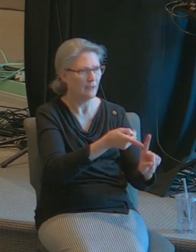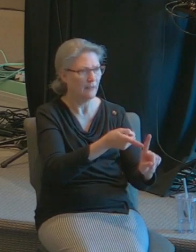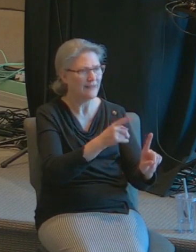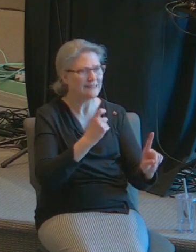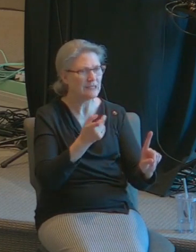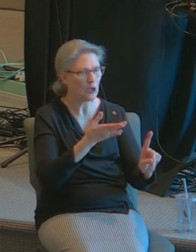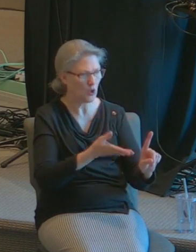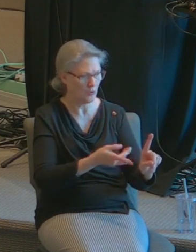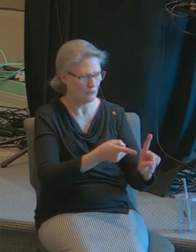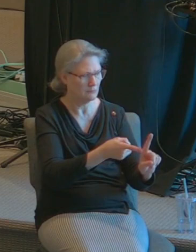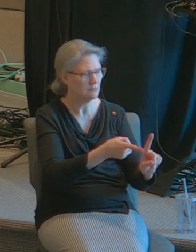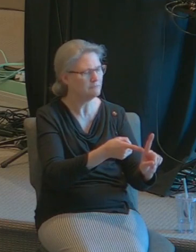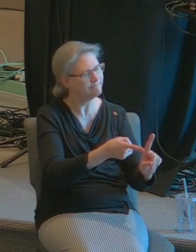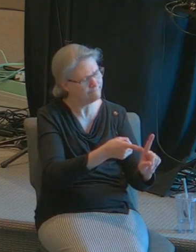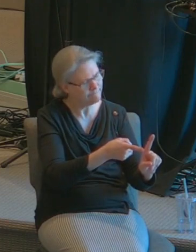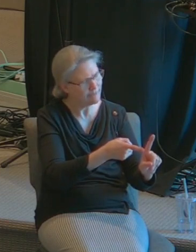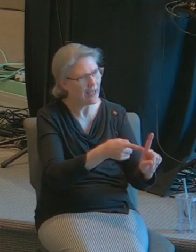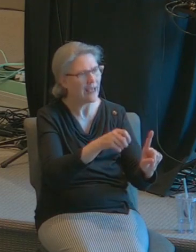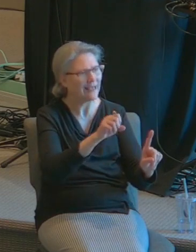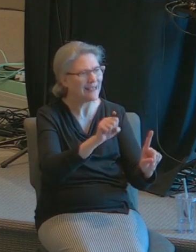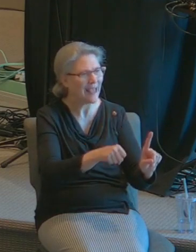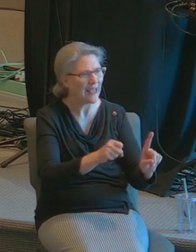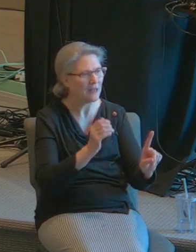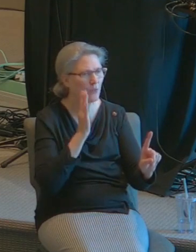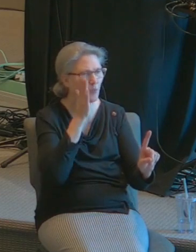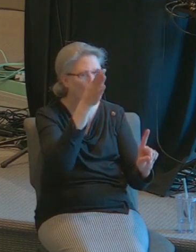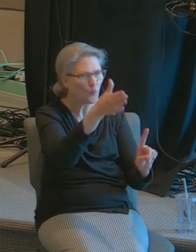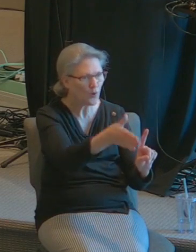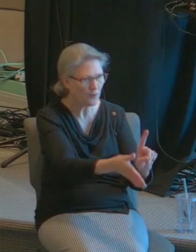at the sinner in what they can become